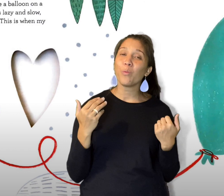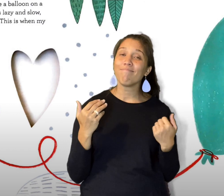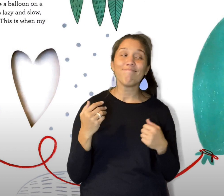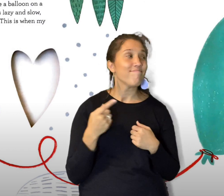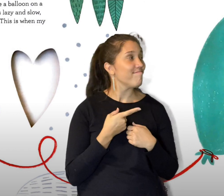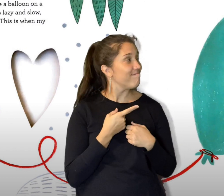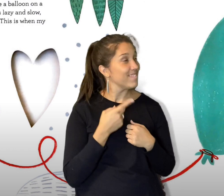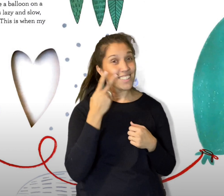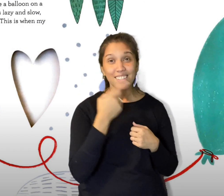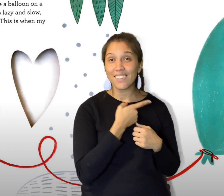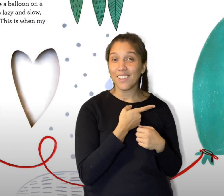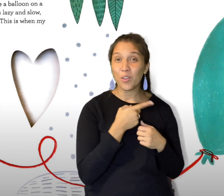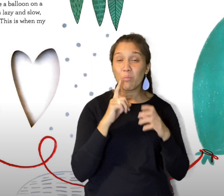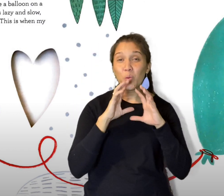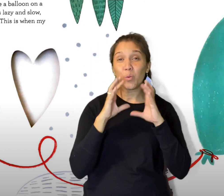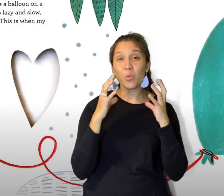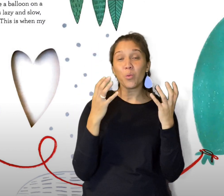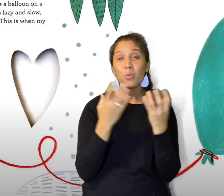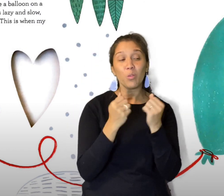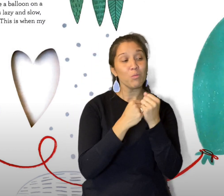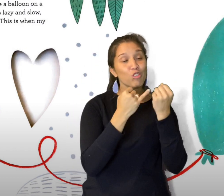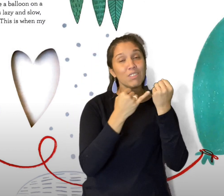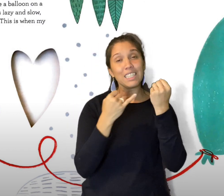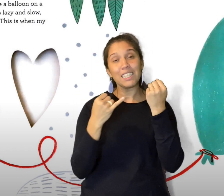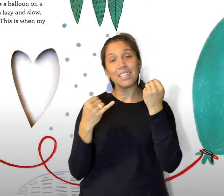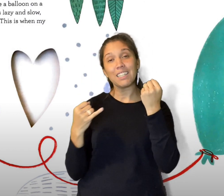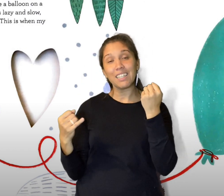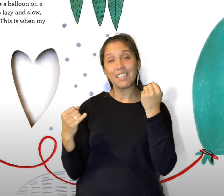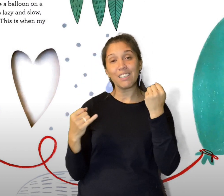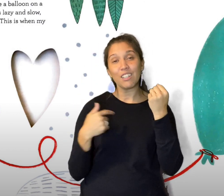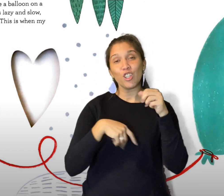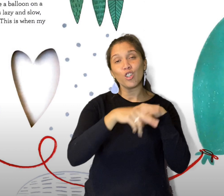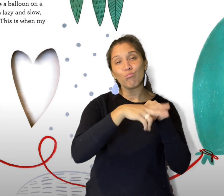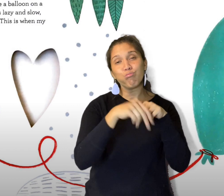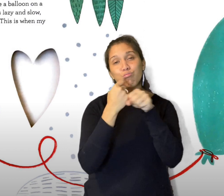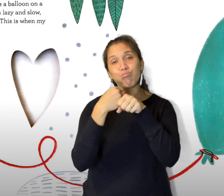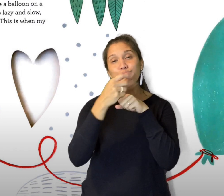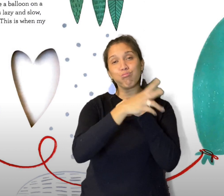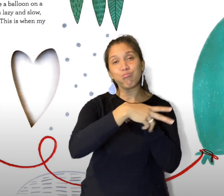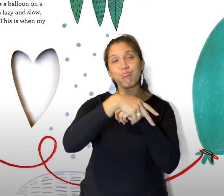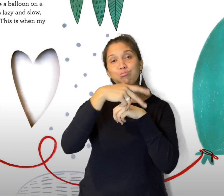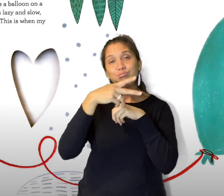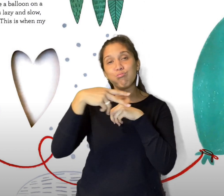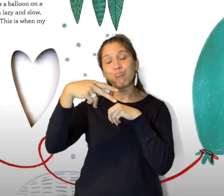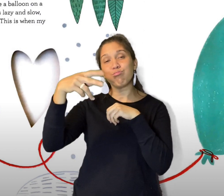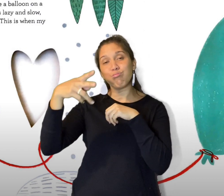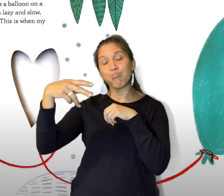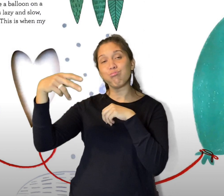I bob along gently like a balloon on a string. My heart